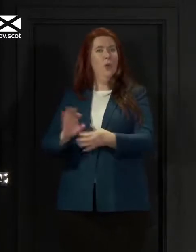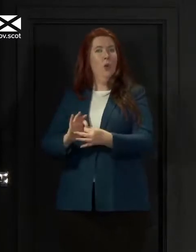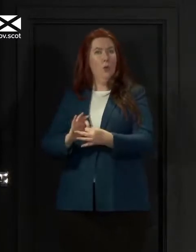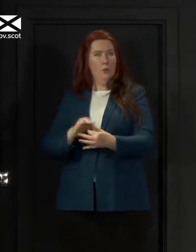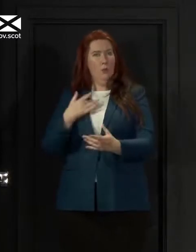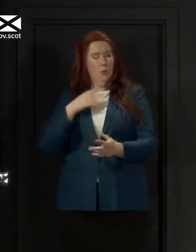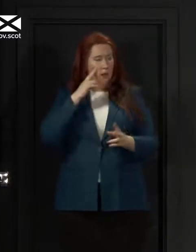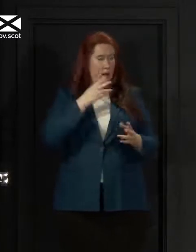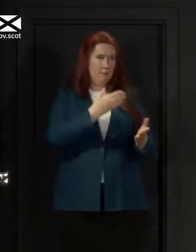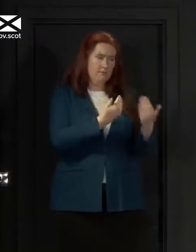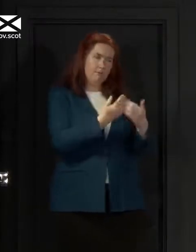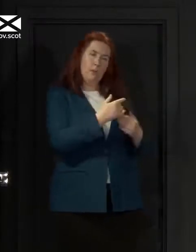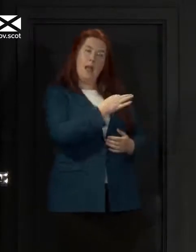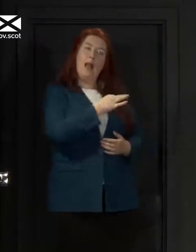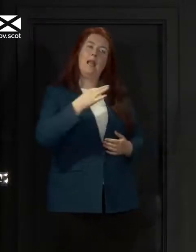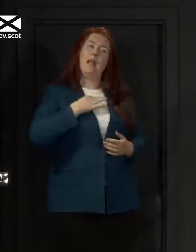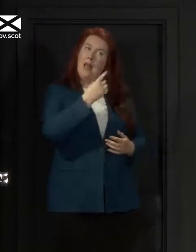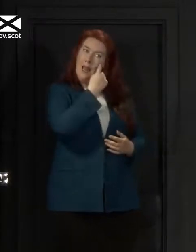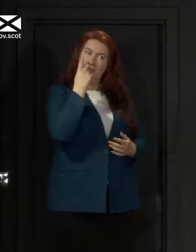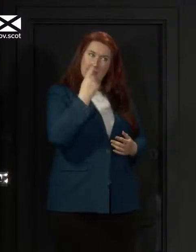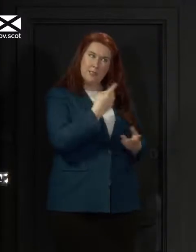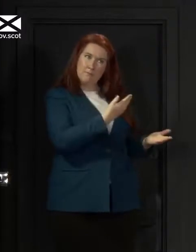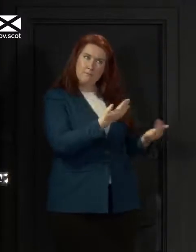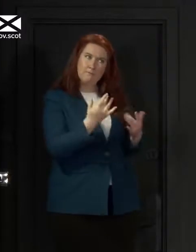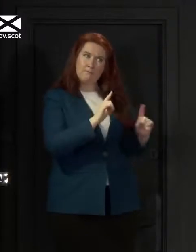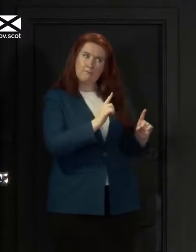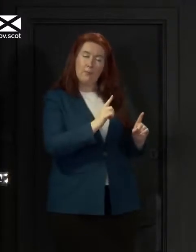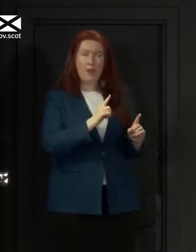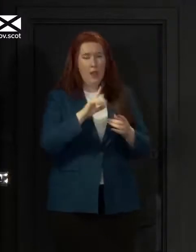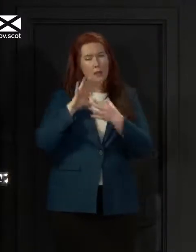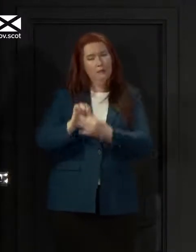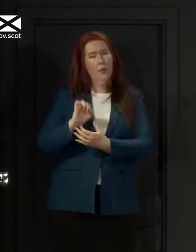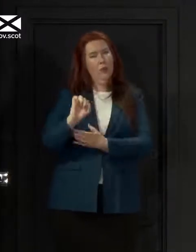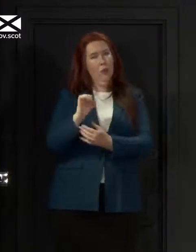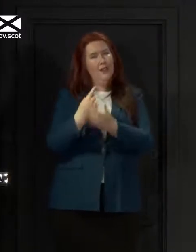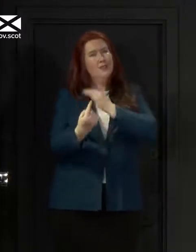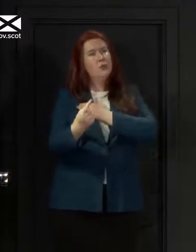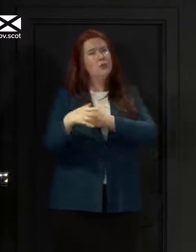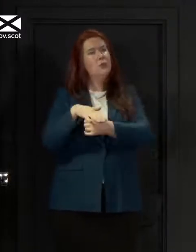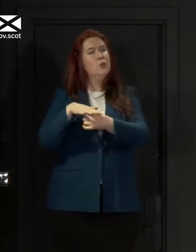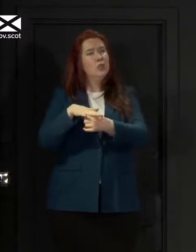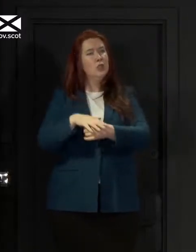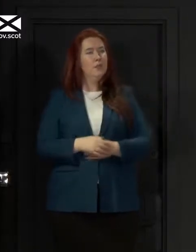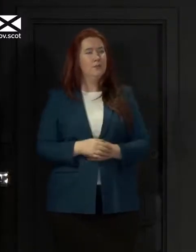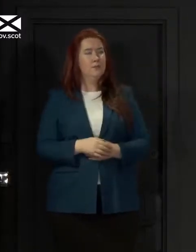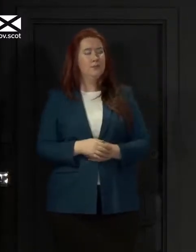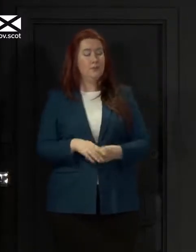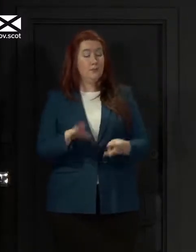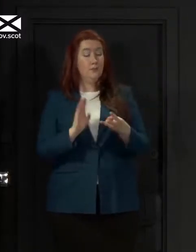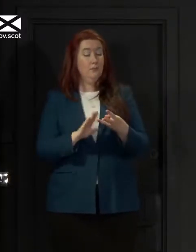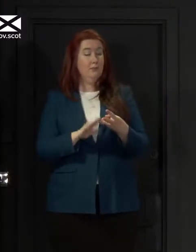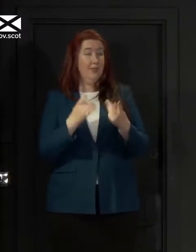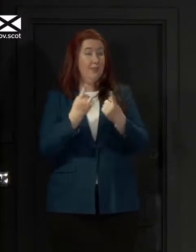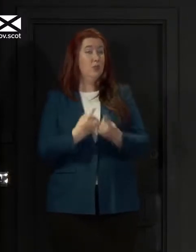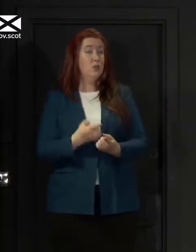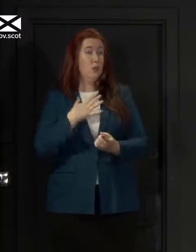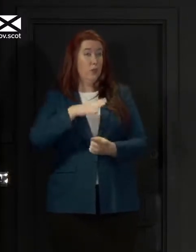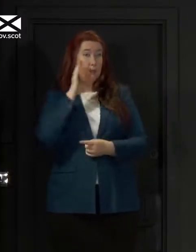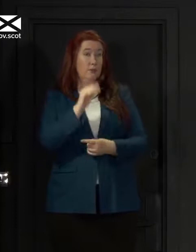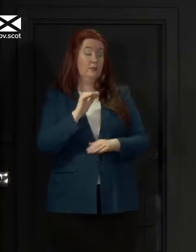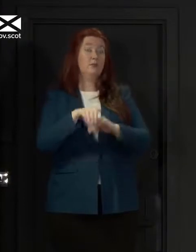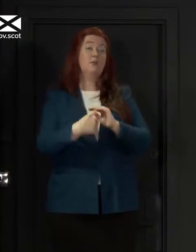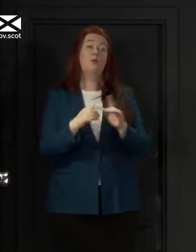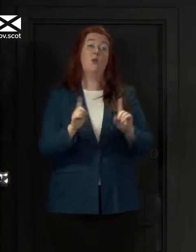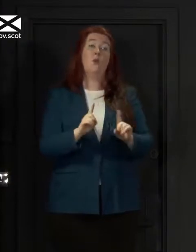evidence and your individual circumstances. The final issue I want to talk about today relates to